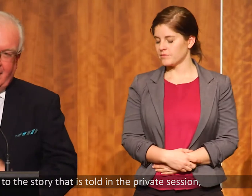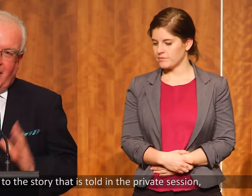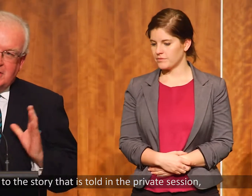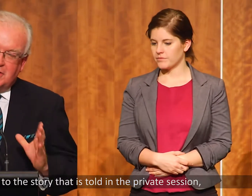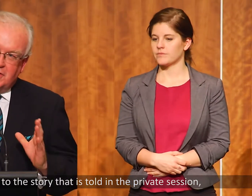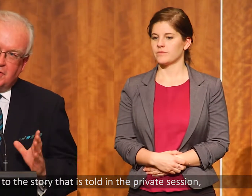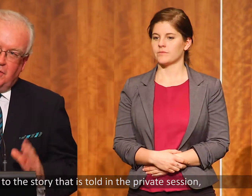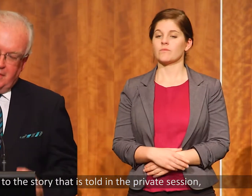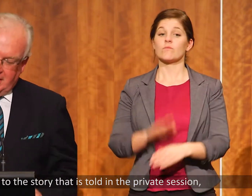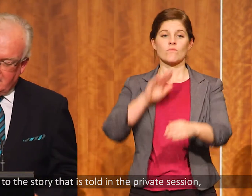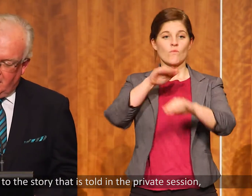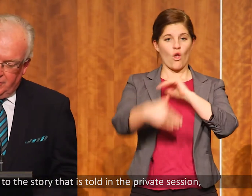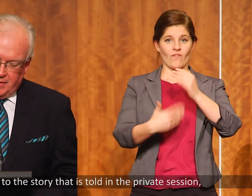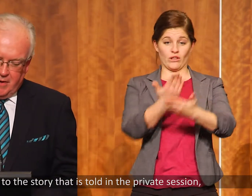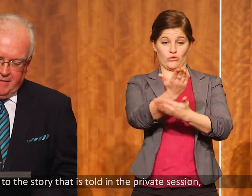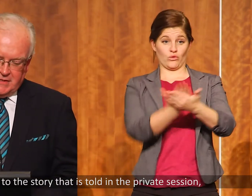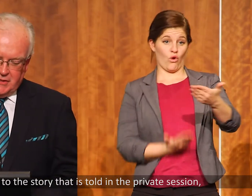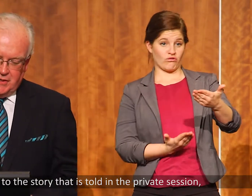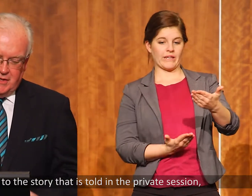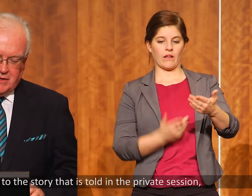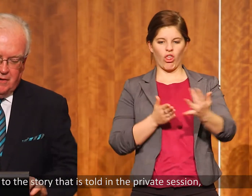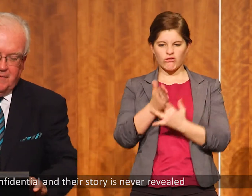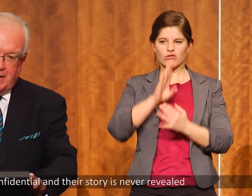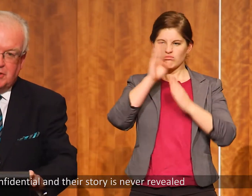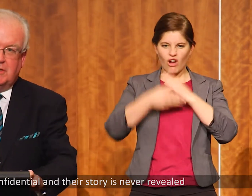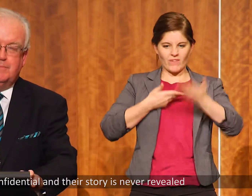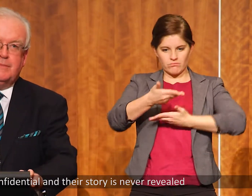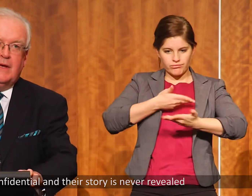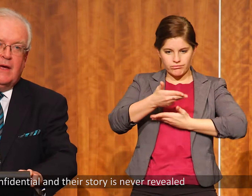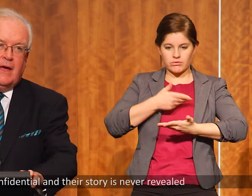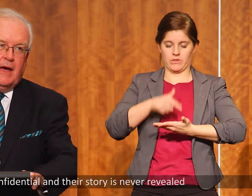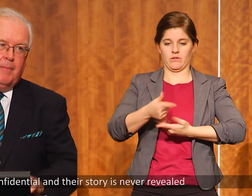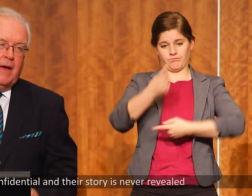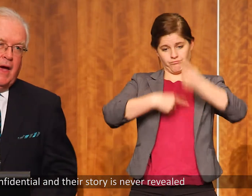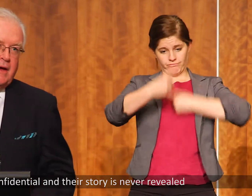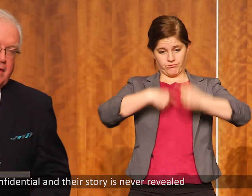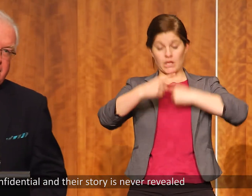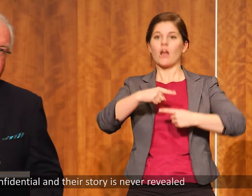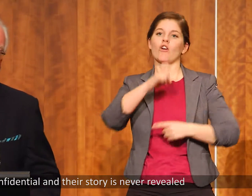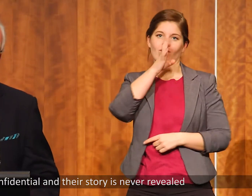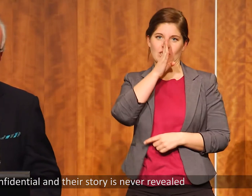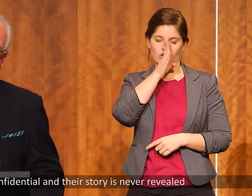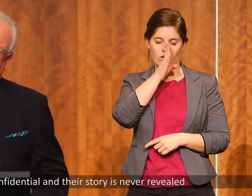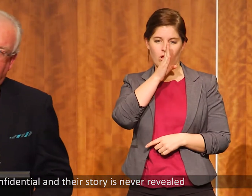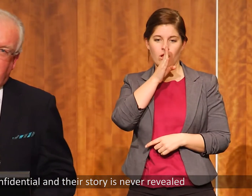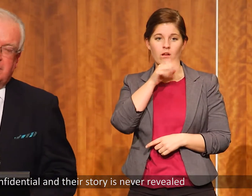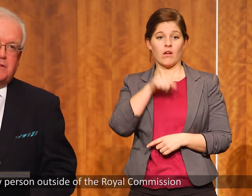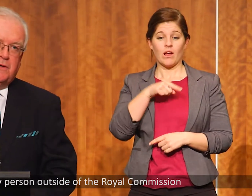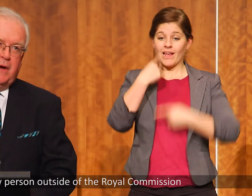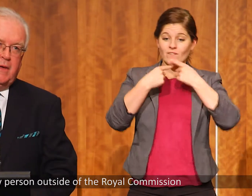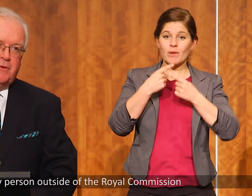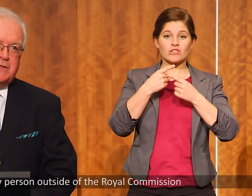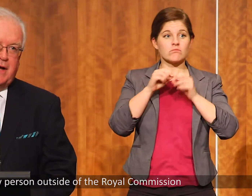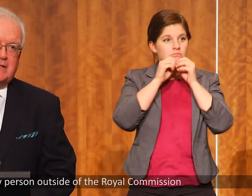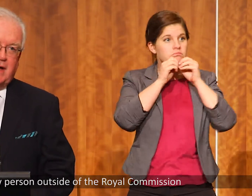In relation to the story that is told in the private session, it is confidential and the story is never revealed